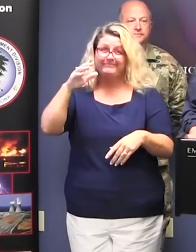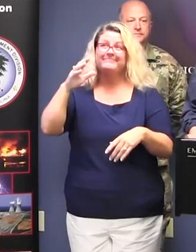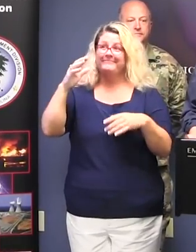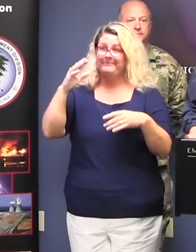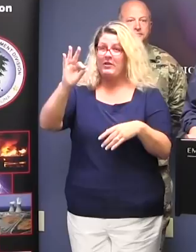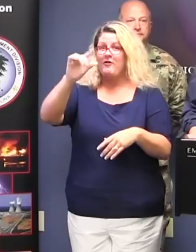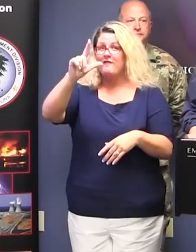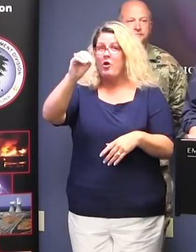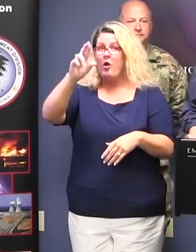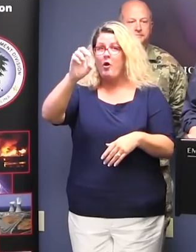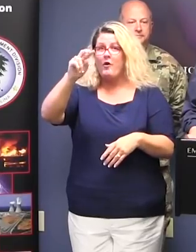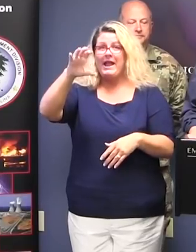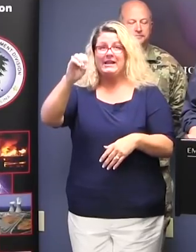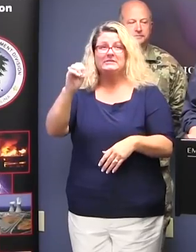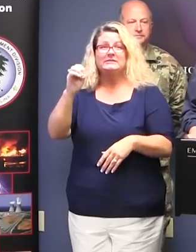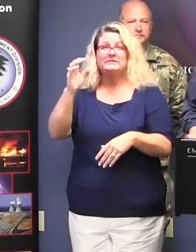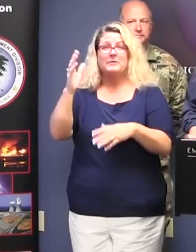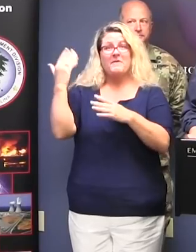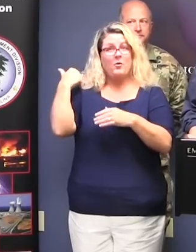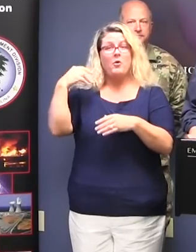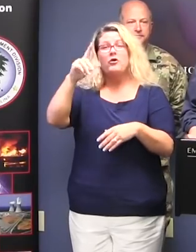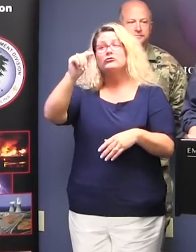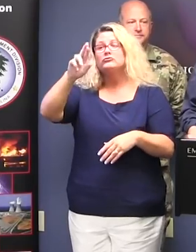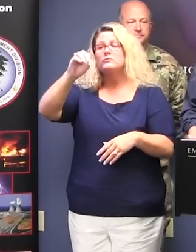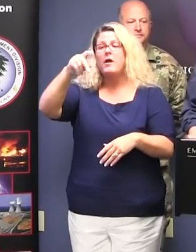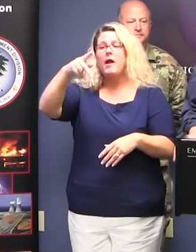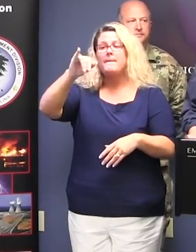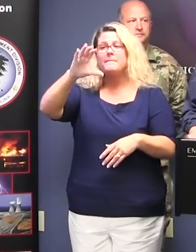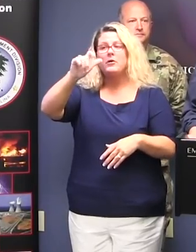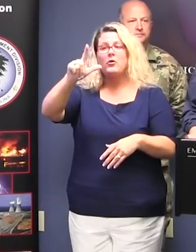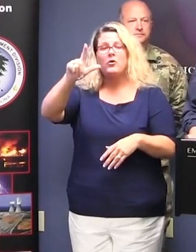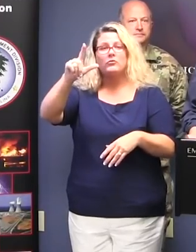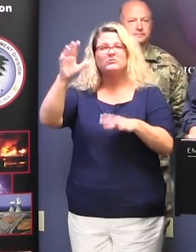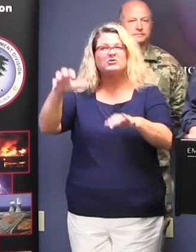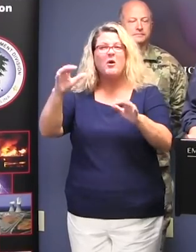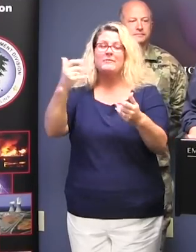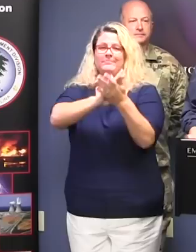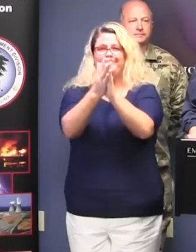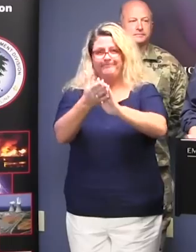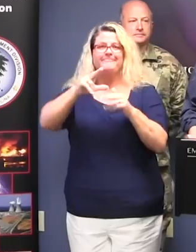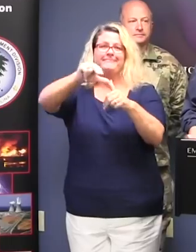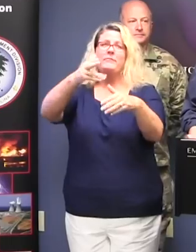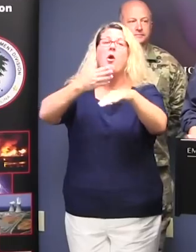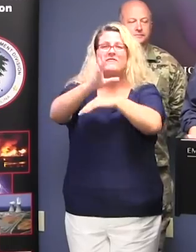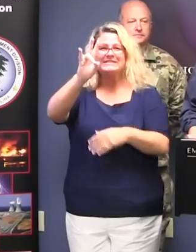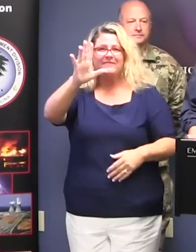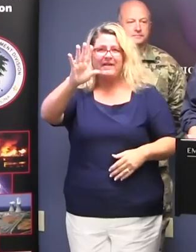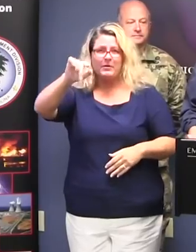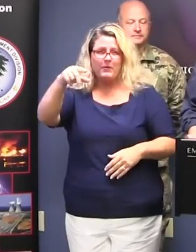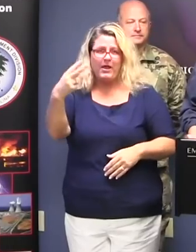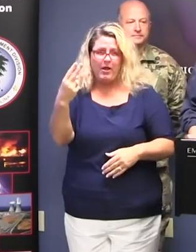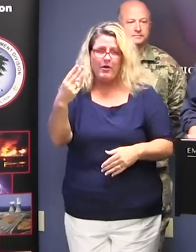Florence has now been declared a hurricane. It is no longer a tropical storm. That means it is over 75 miles an hour and getting